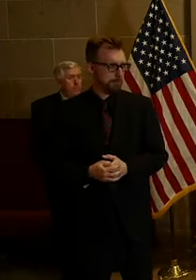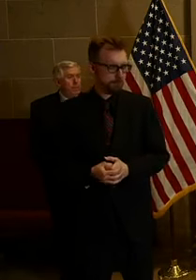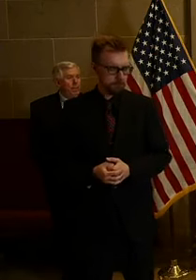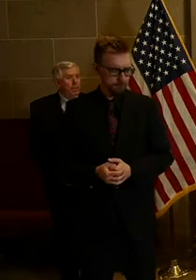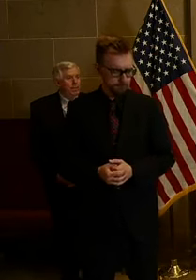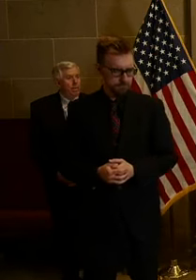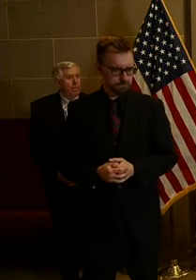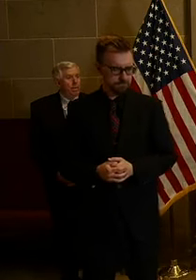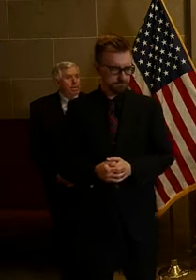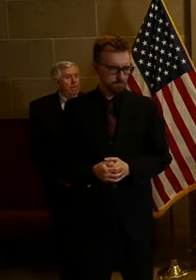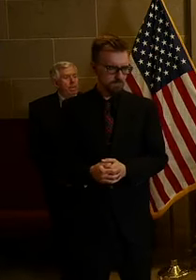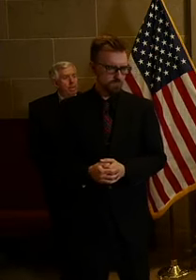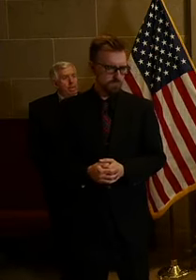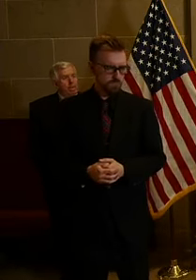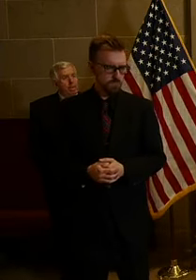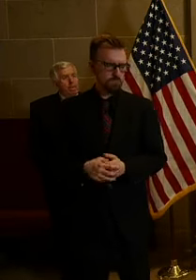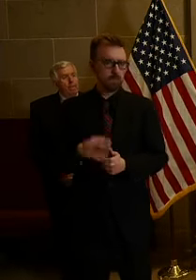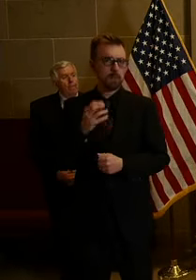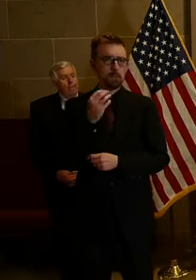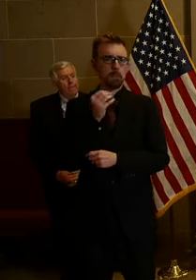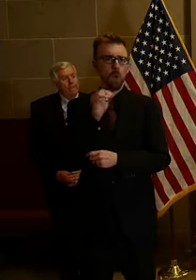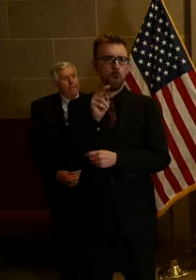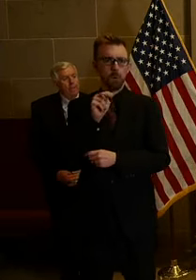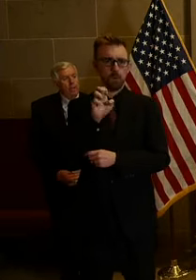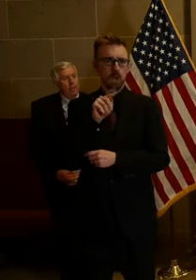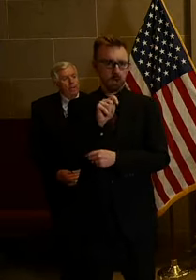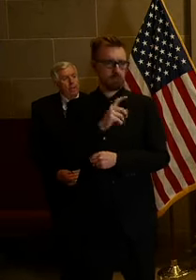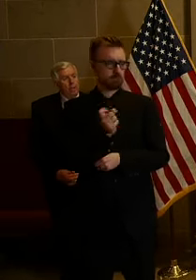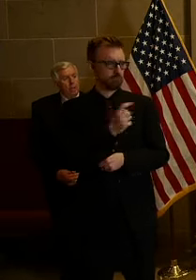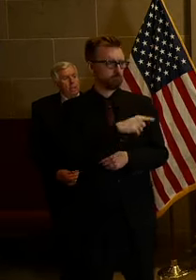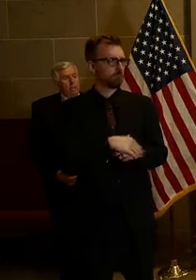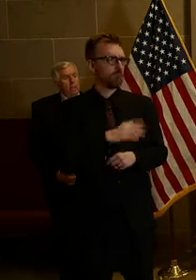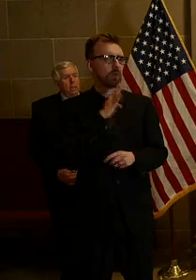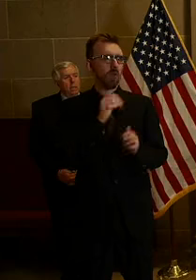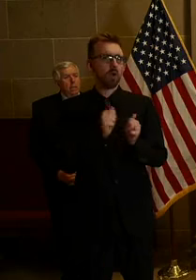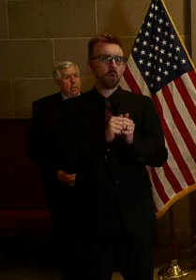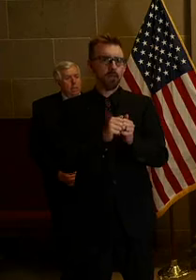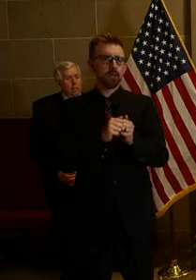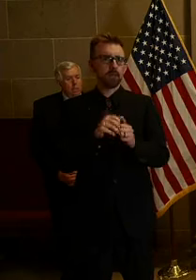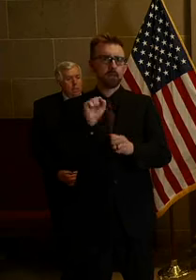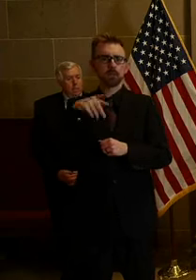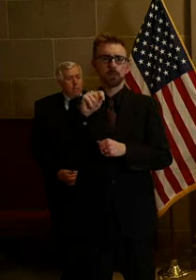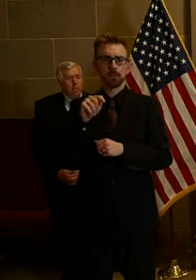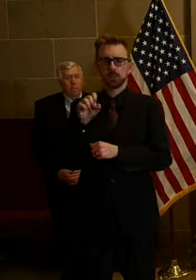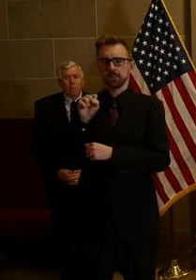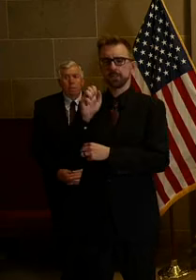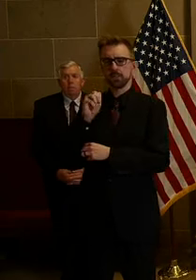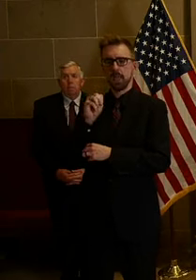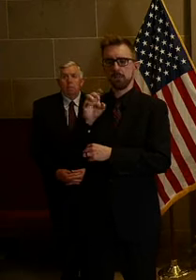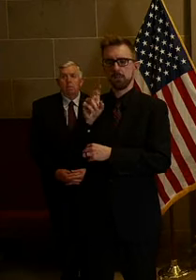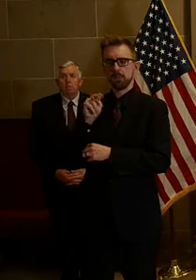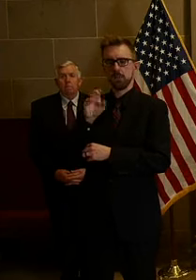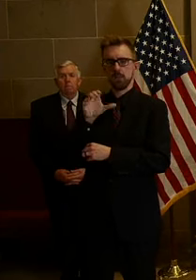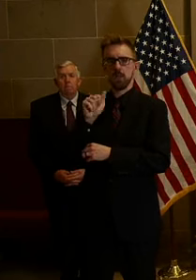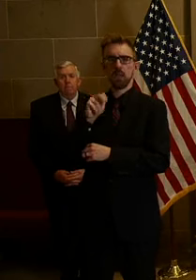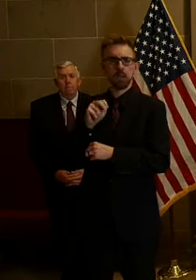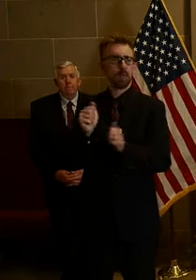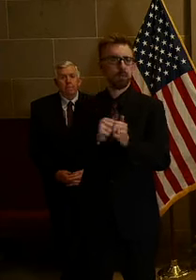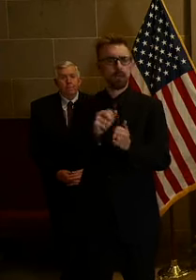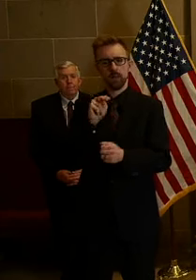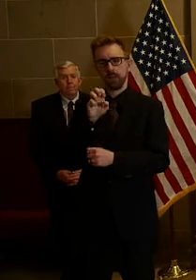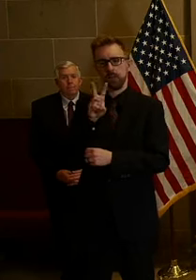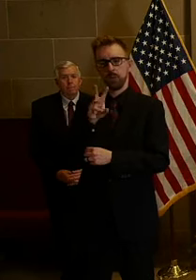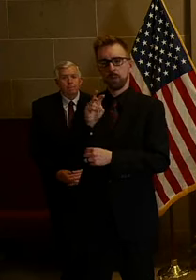This is from Elisa Nelson, Missouri Net. I talked to Superintendent Sam Duncan today with the New Madrid school